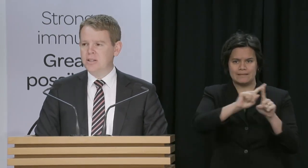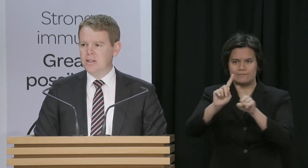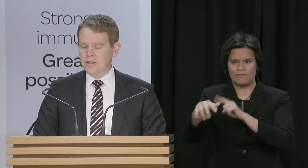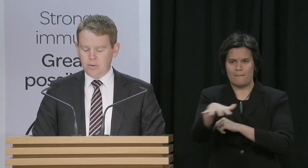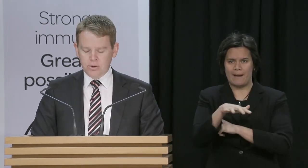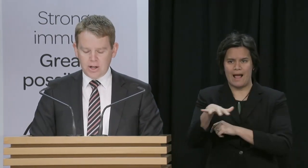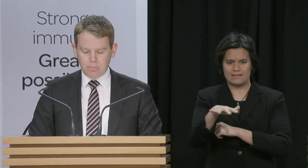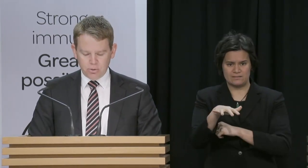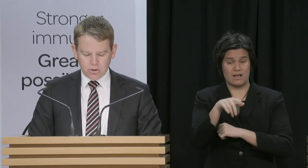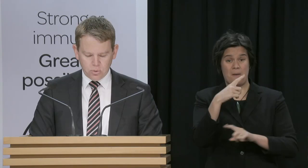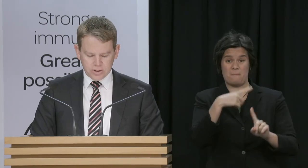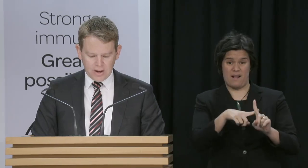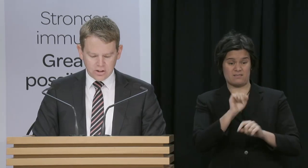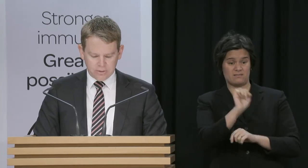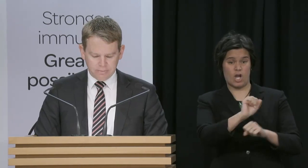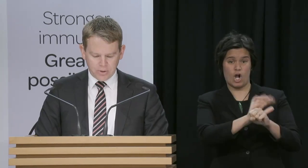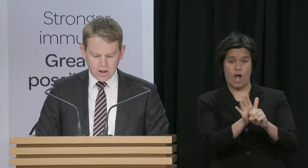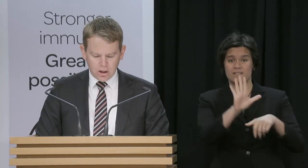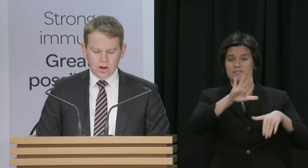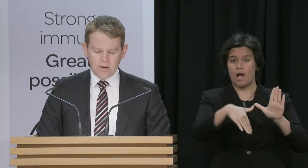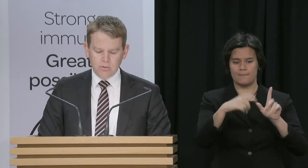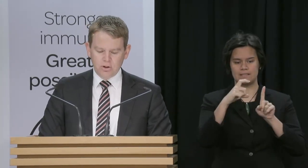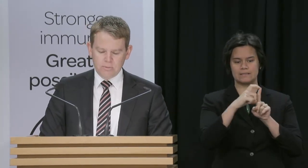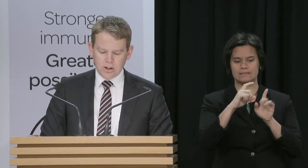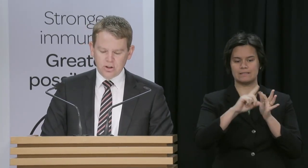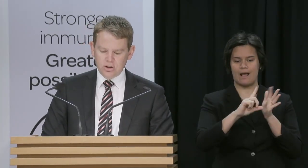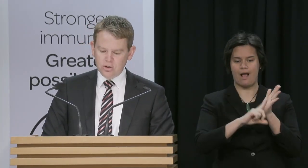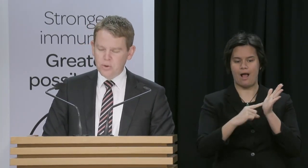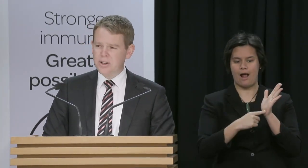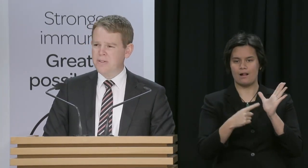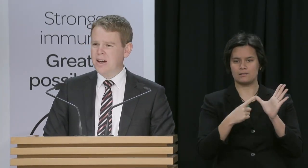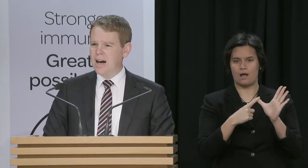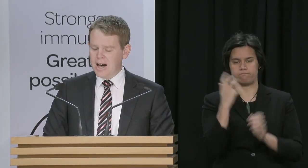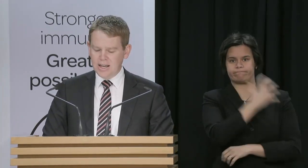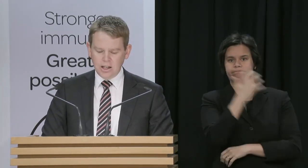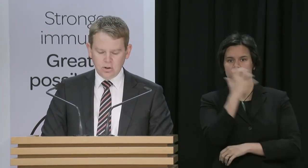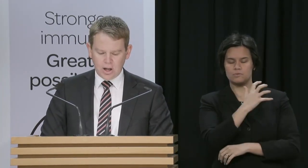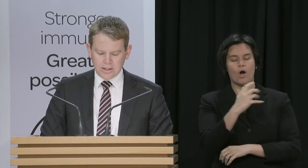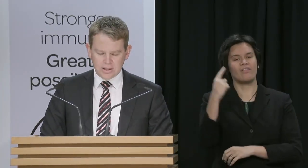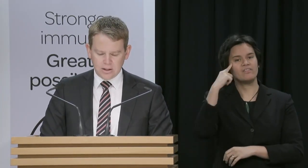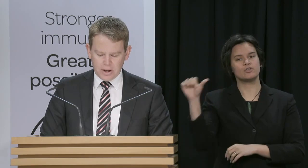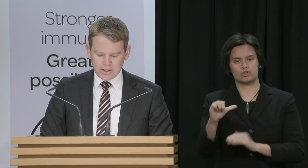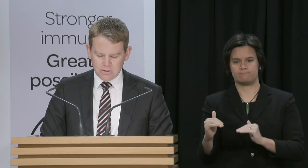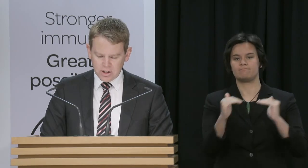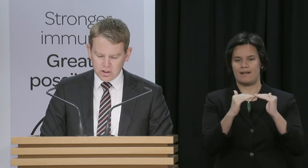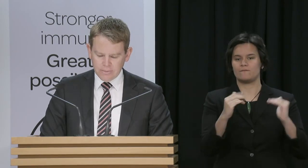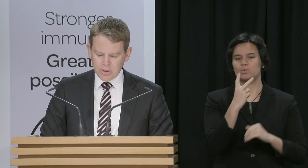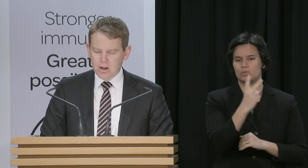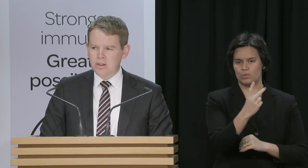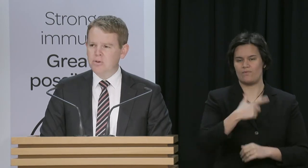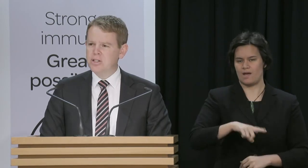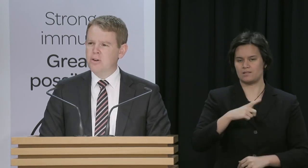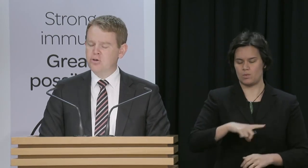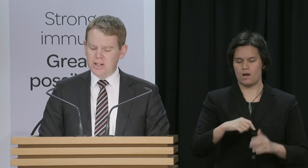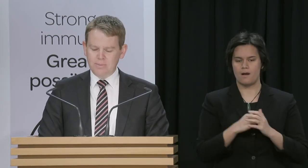we did think that that was a prudent course of action. Alert Level 2 measures ensure that if there are any new cases in the Wellington region,